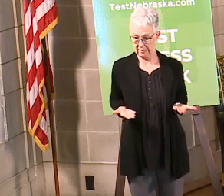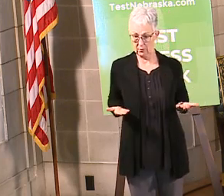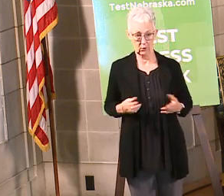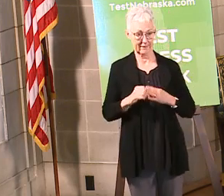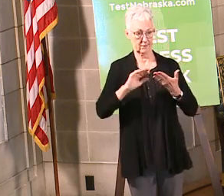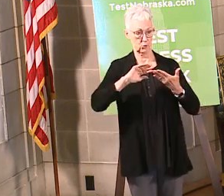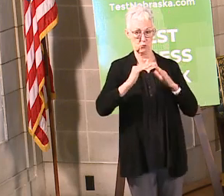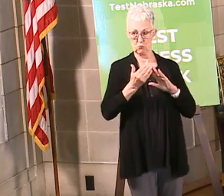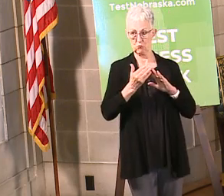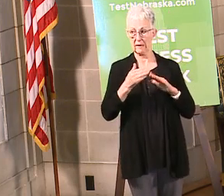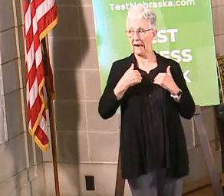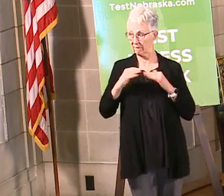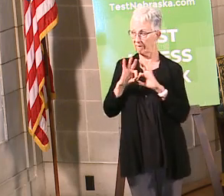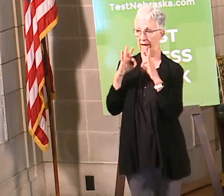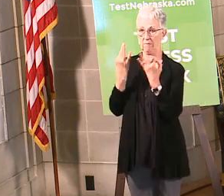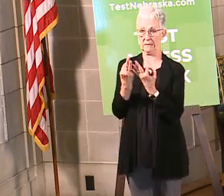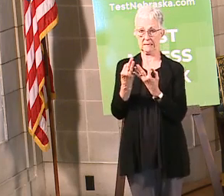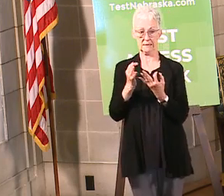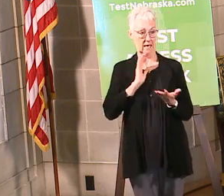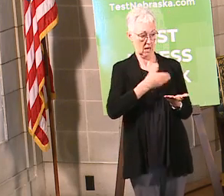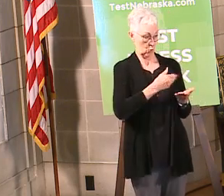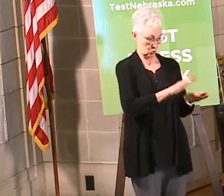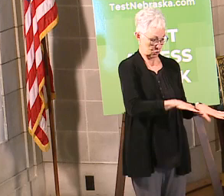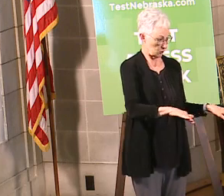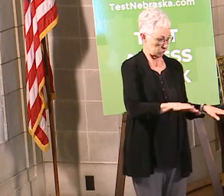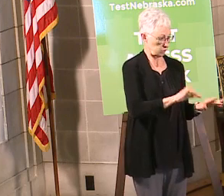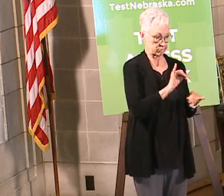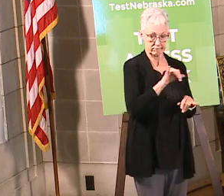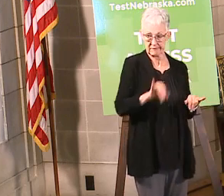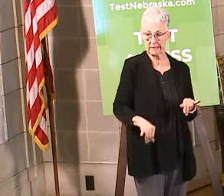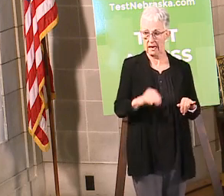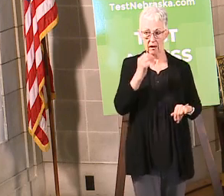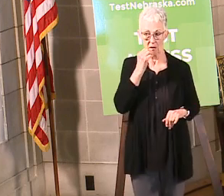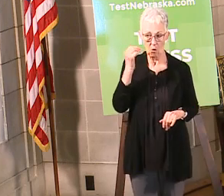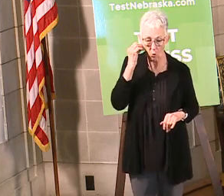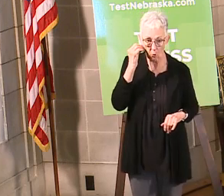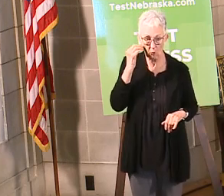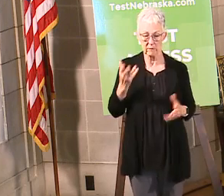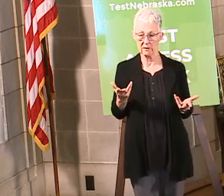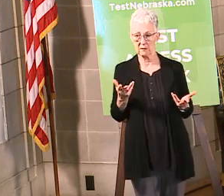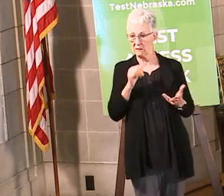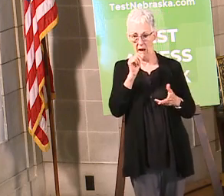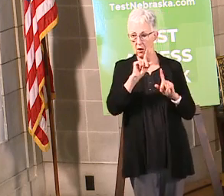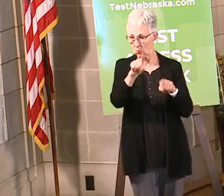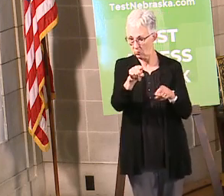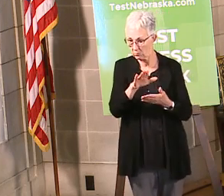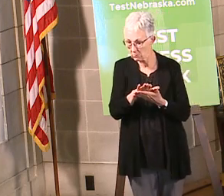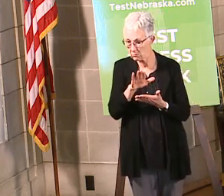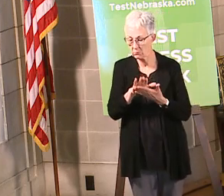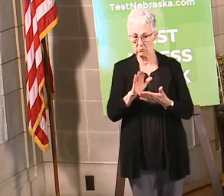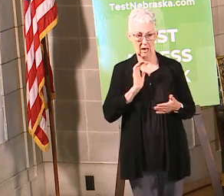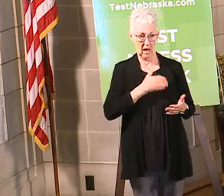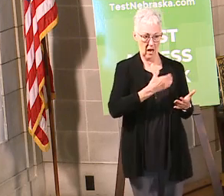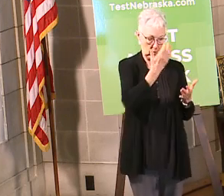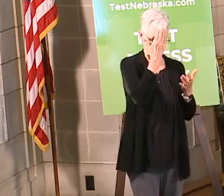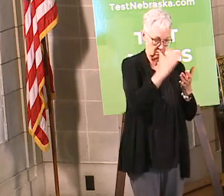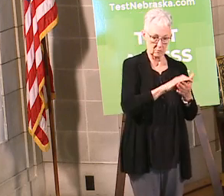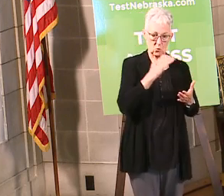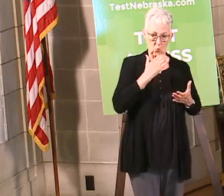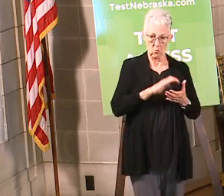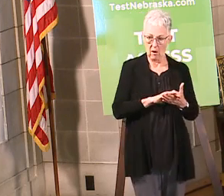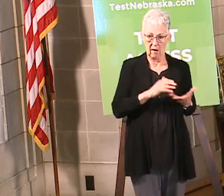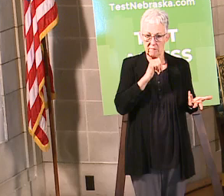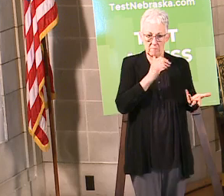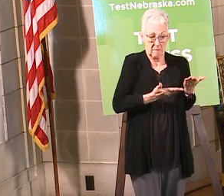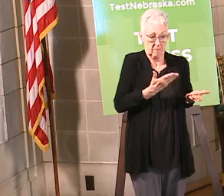have kids that are not in school and we have spouses that may or may not be working or working from home so all the